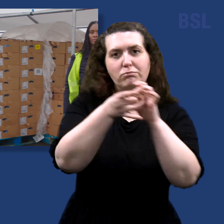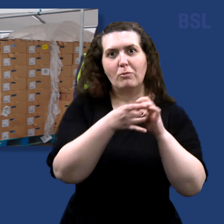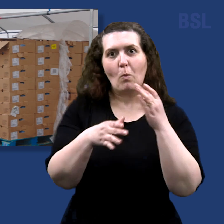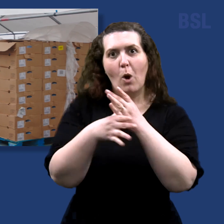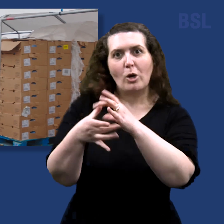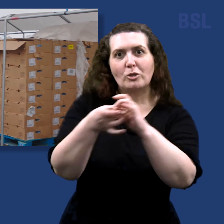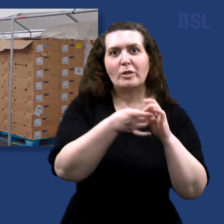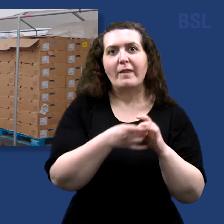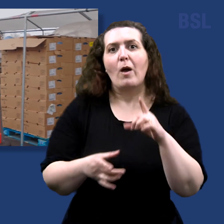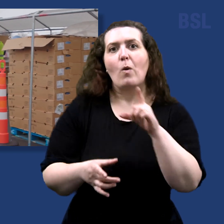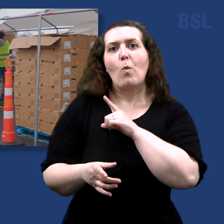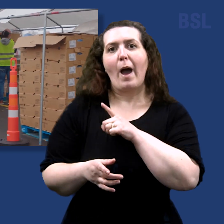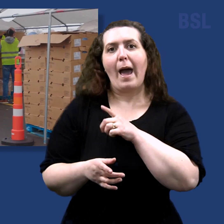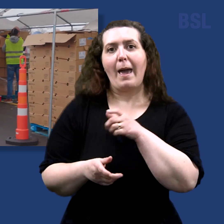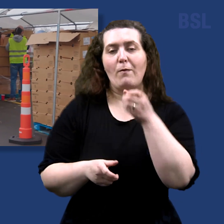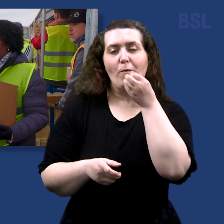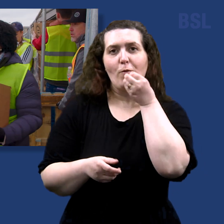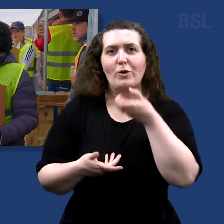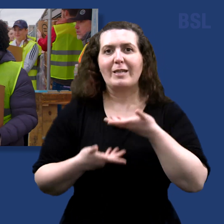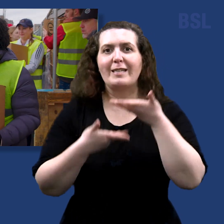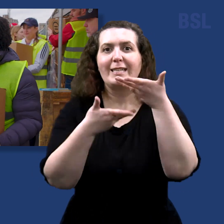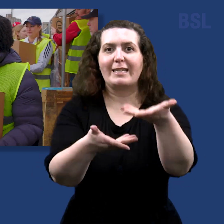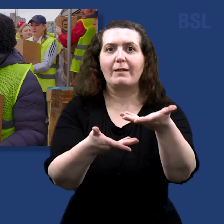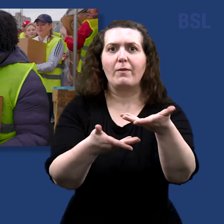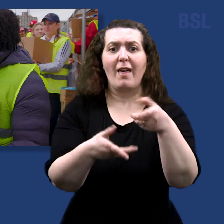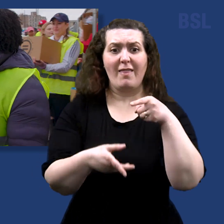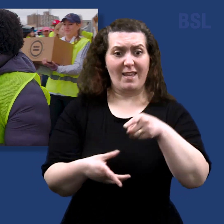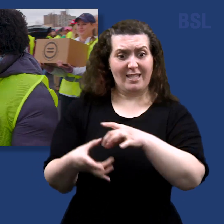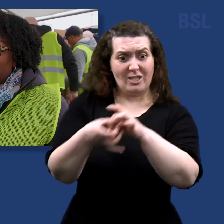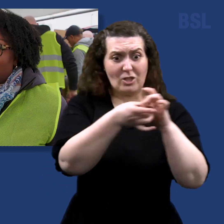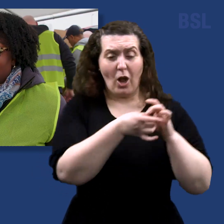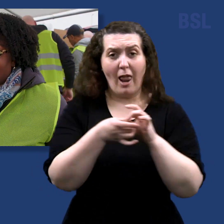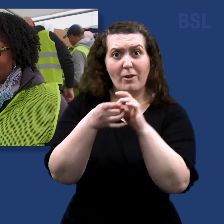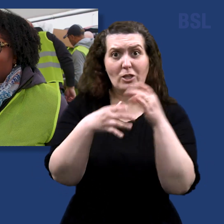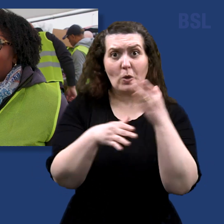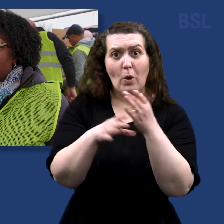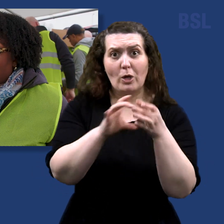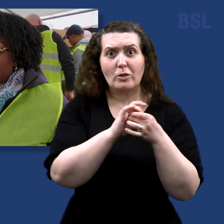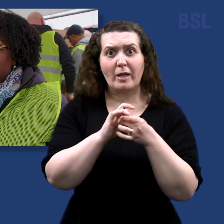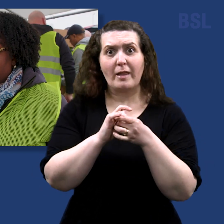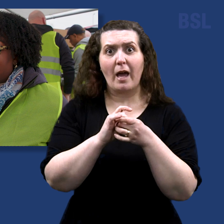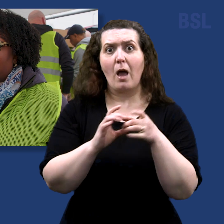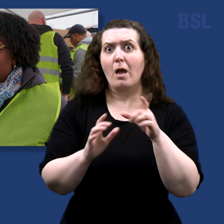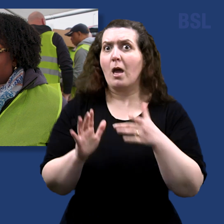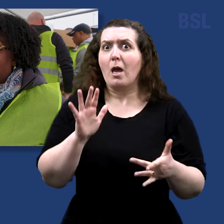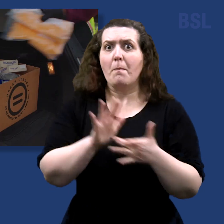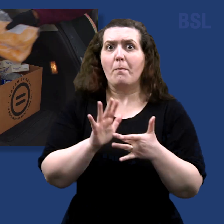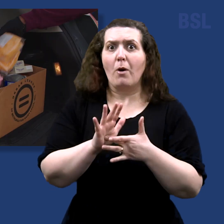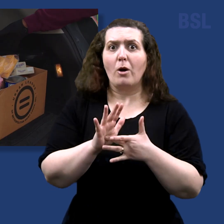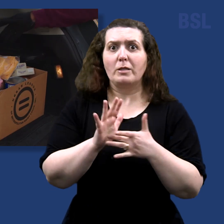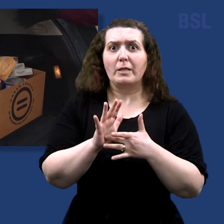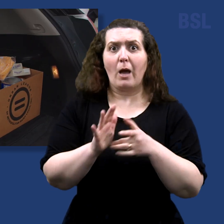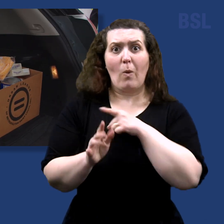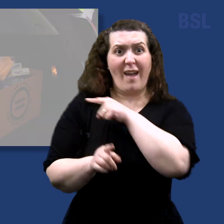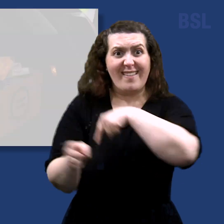those in need. This collaboration is really impactful because we know that it's hitting the hearts of people and really meeting to their basic needs.